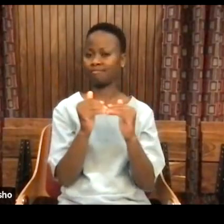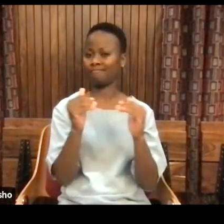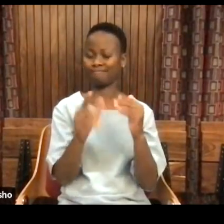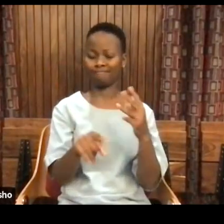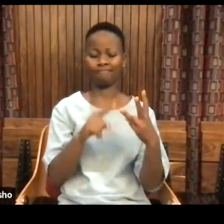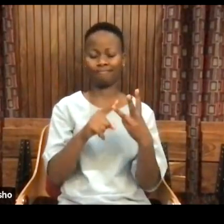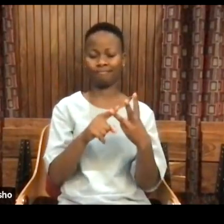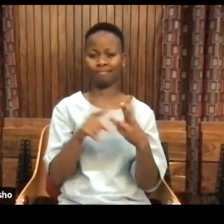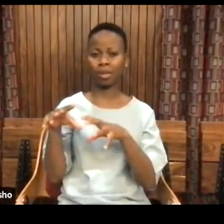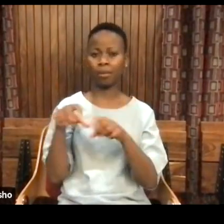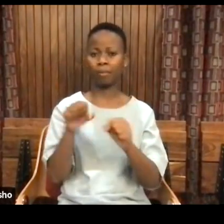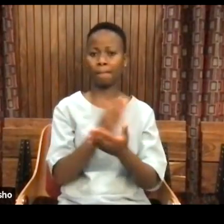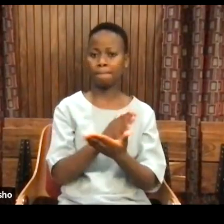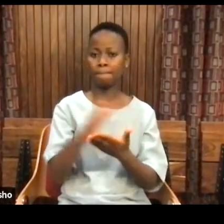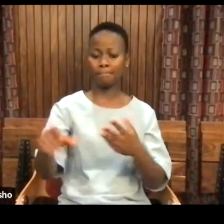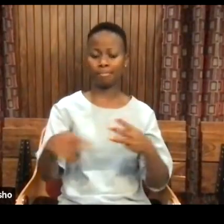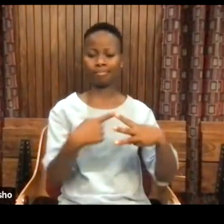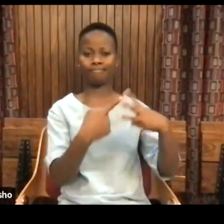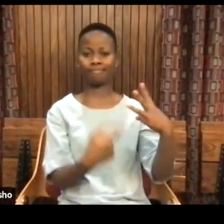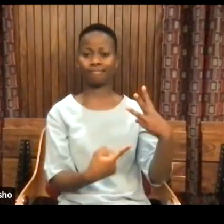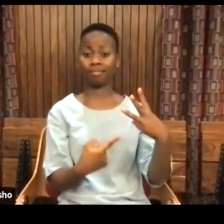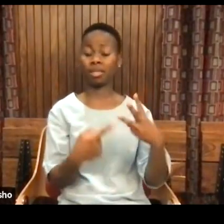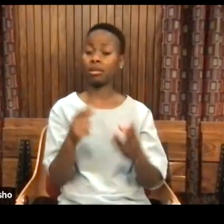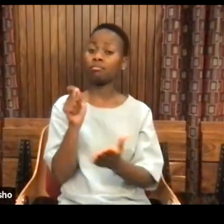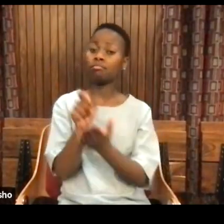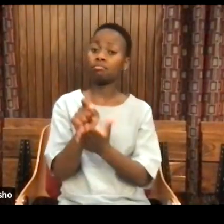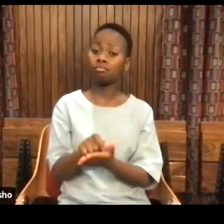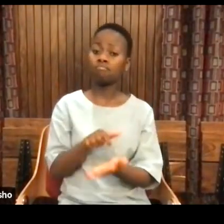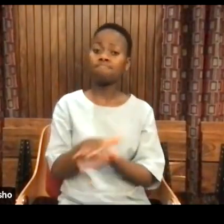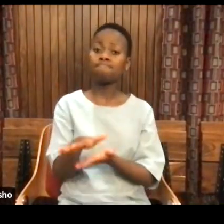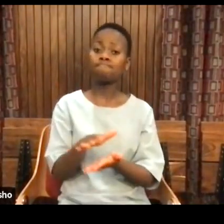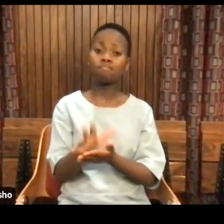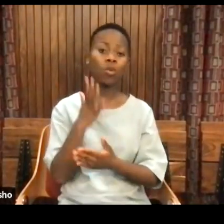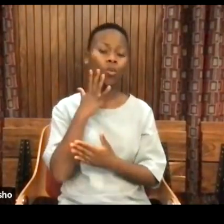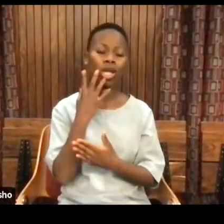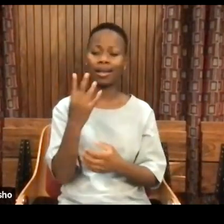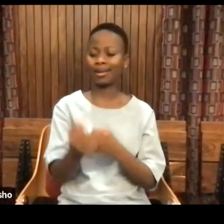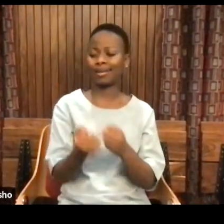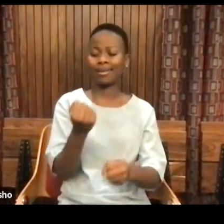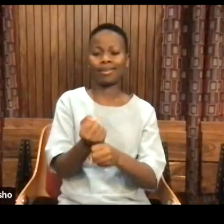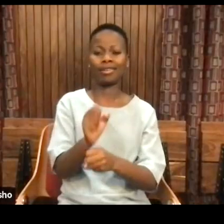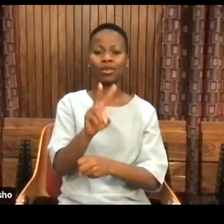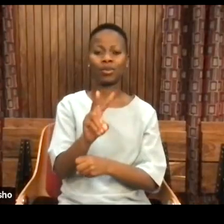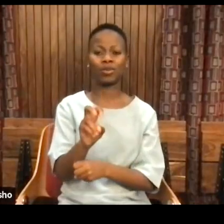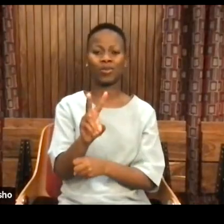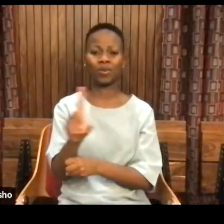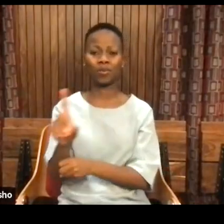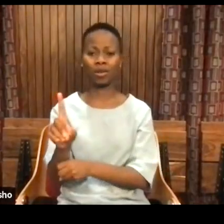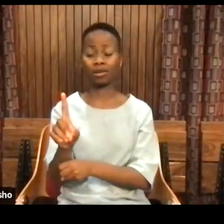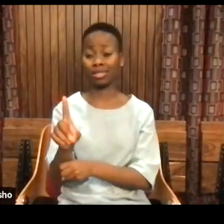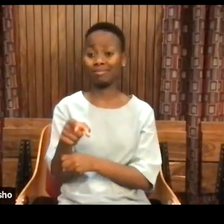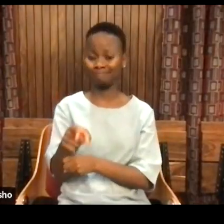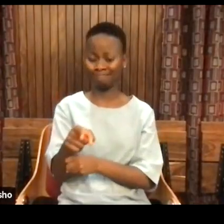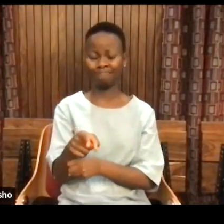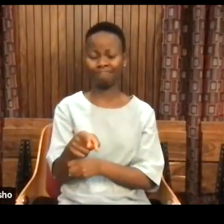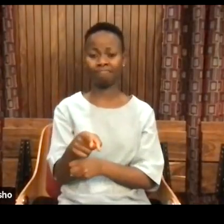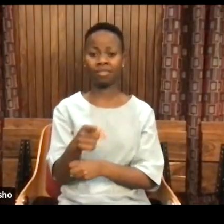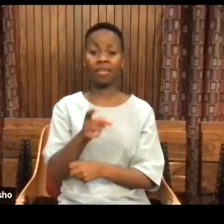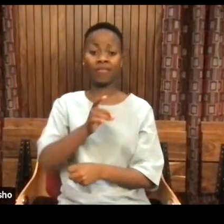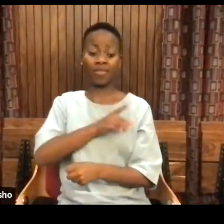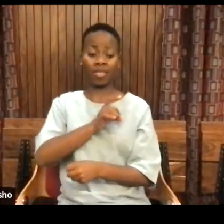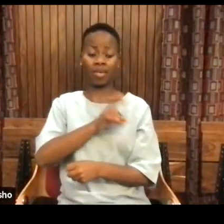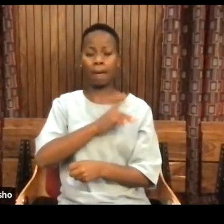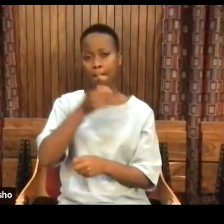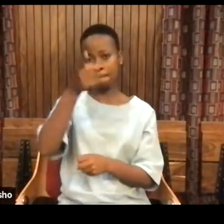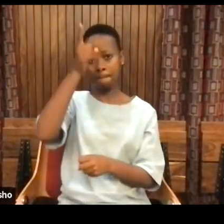Decolonization, published by Rutledge in 2021. Fear of Black Consciousness, published